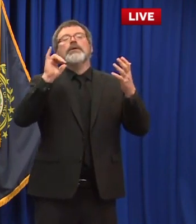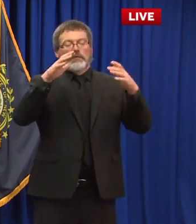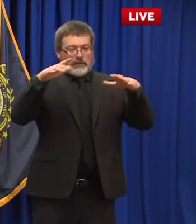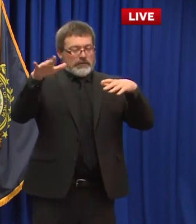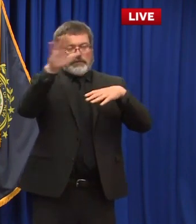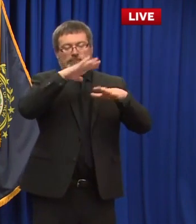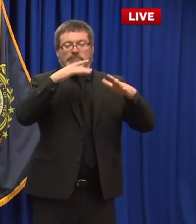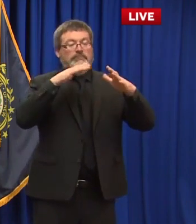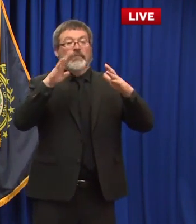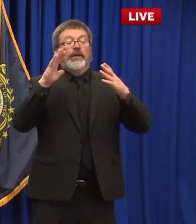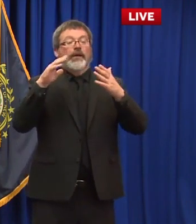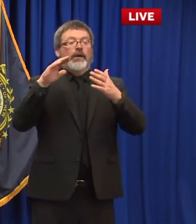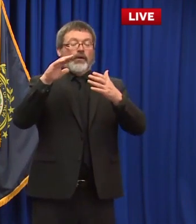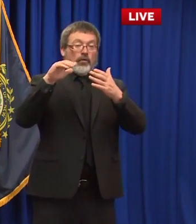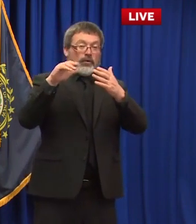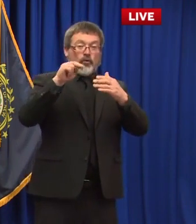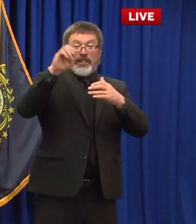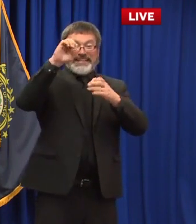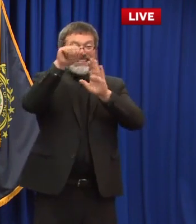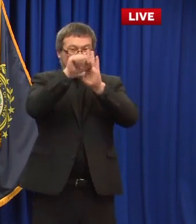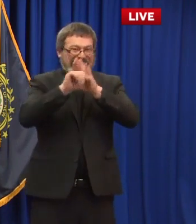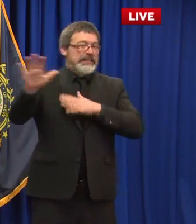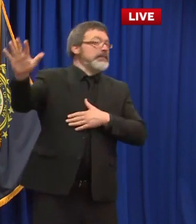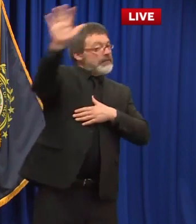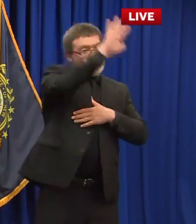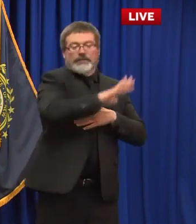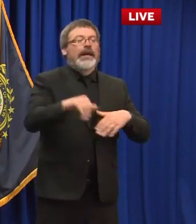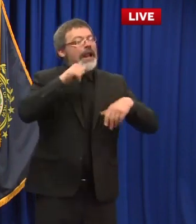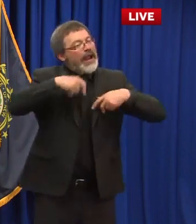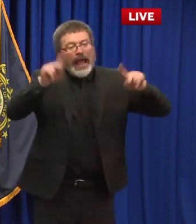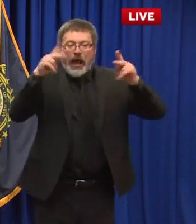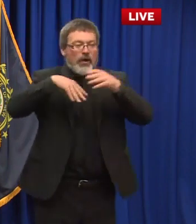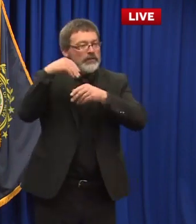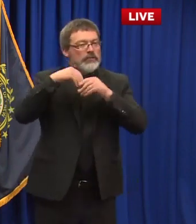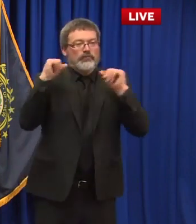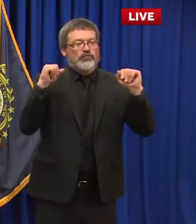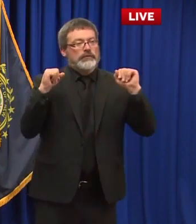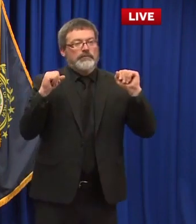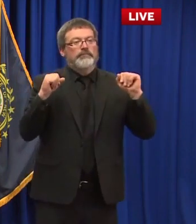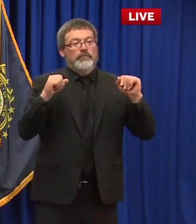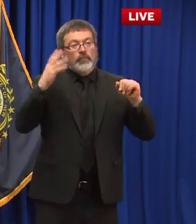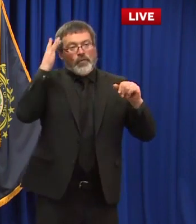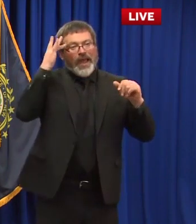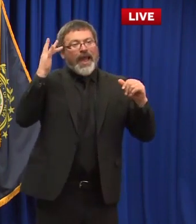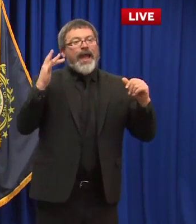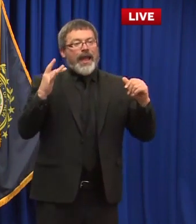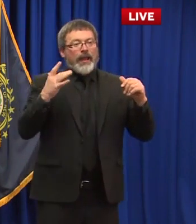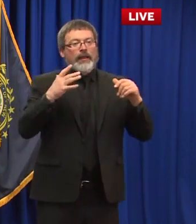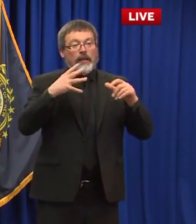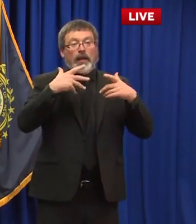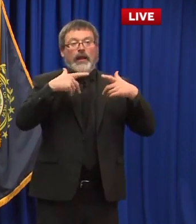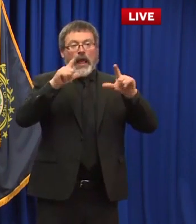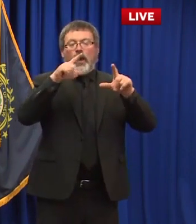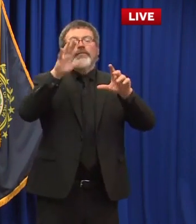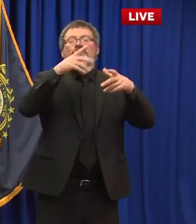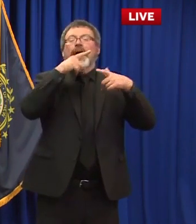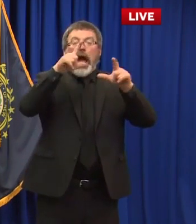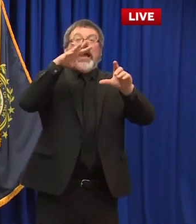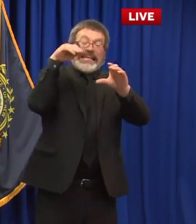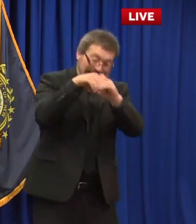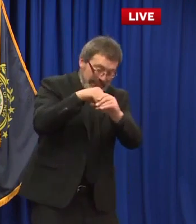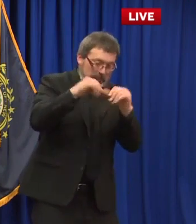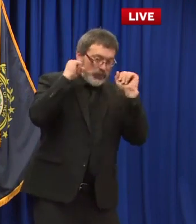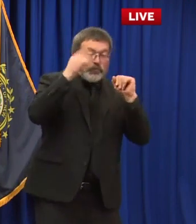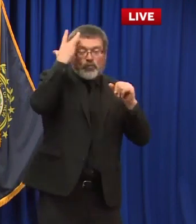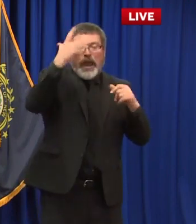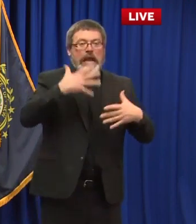because of the nature of that activity the heavy breathing the sweating the close contact that folks can have the hygiene issues that can surround that we